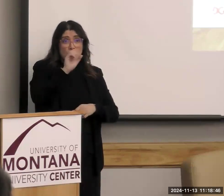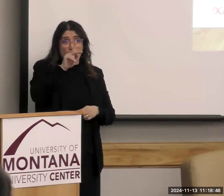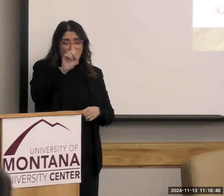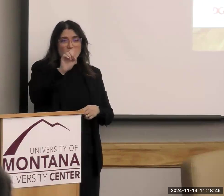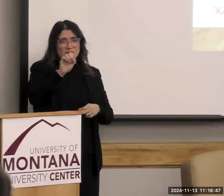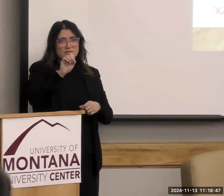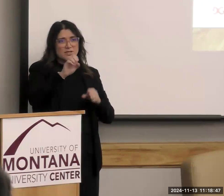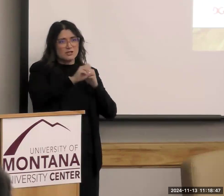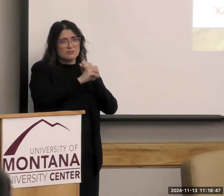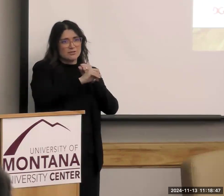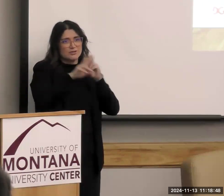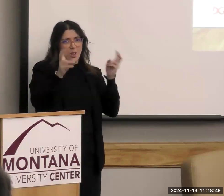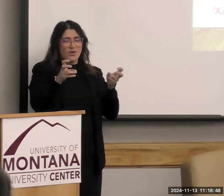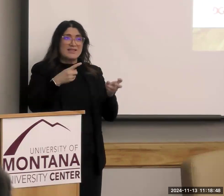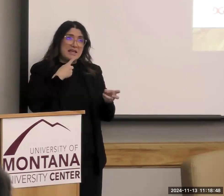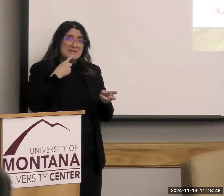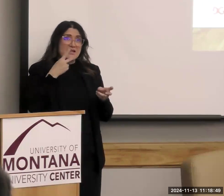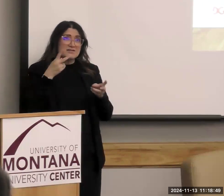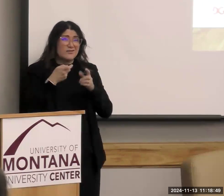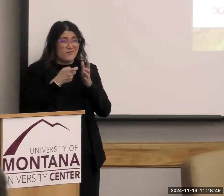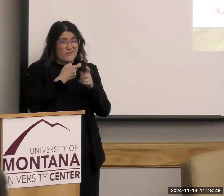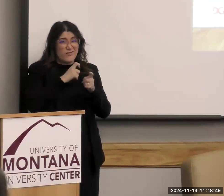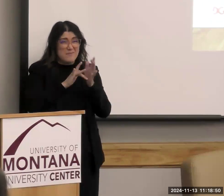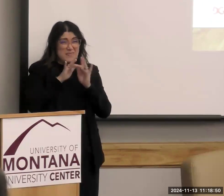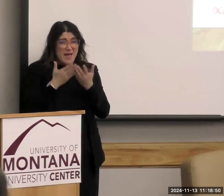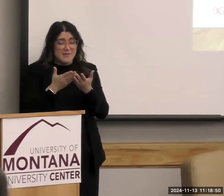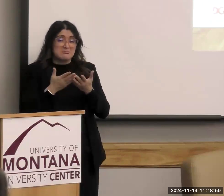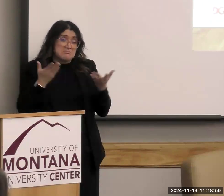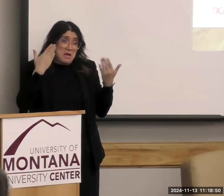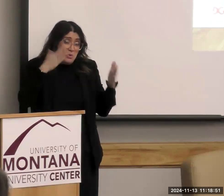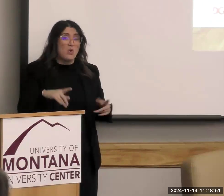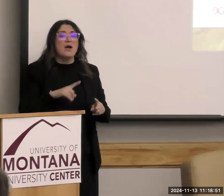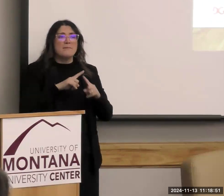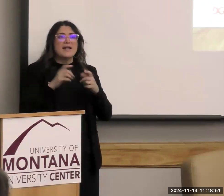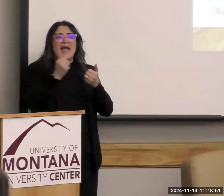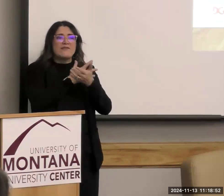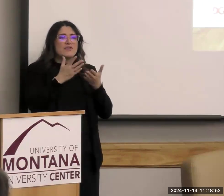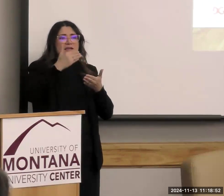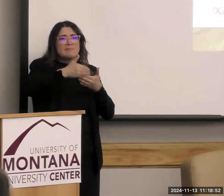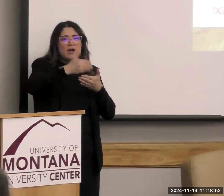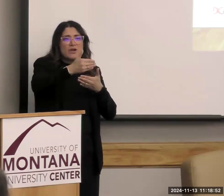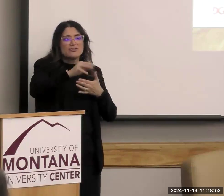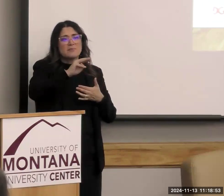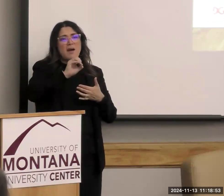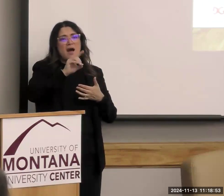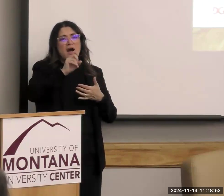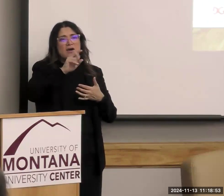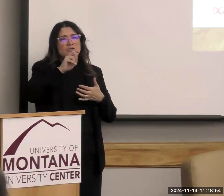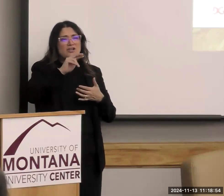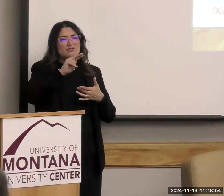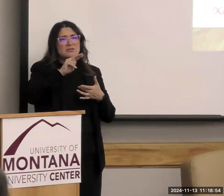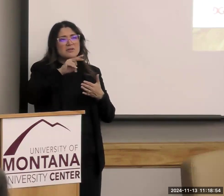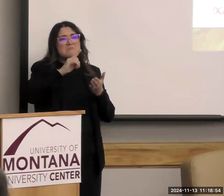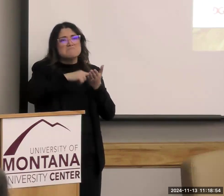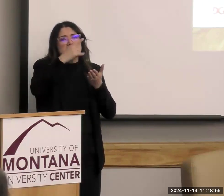They say it came from the Bible. I don't know. But everything in moderation means something totally different to everybody else. In